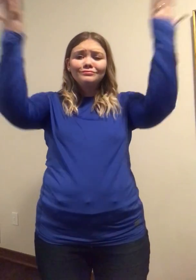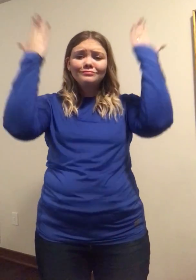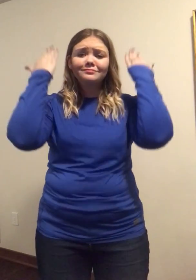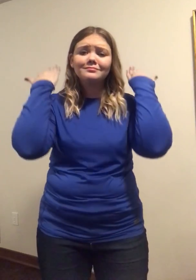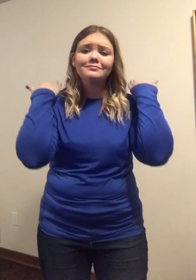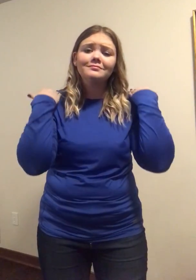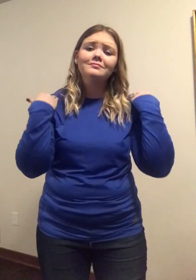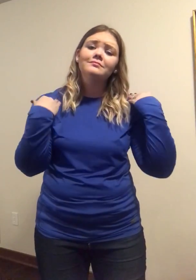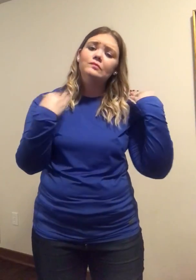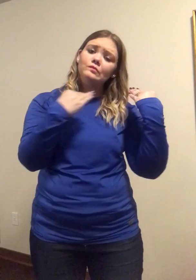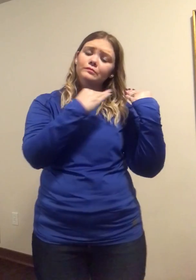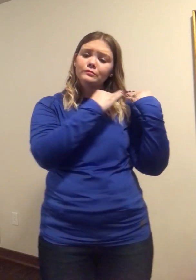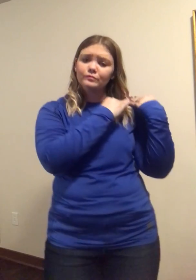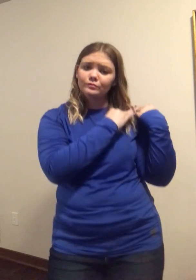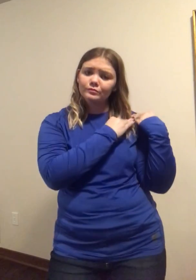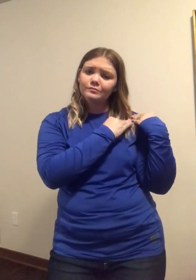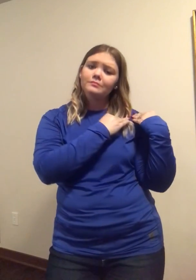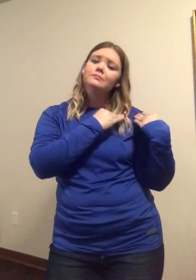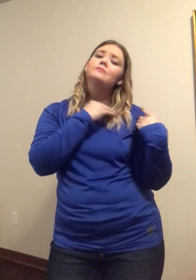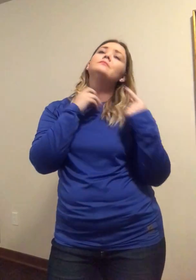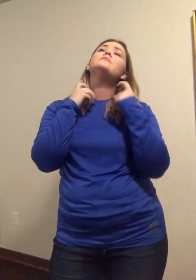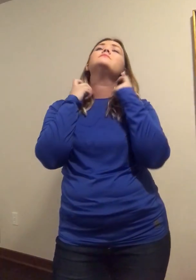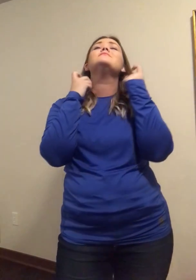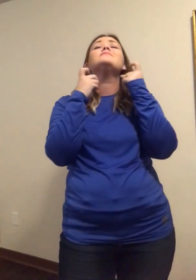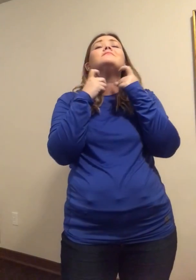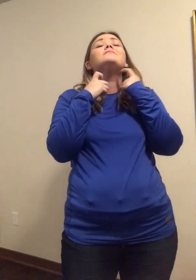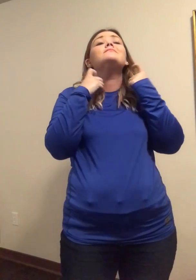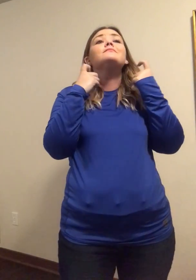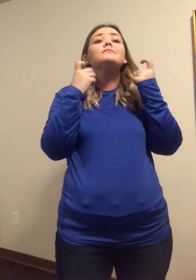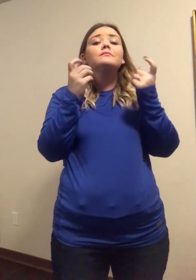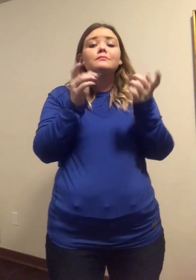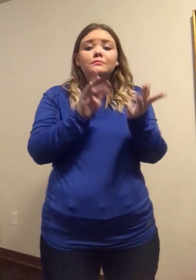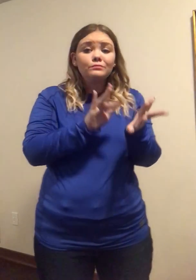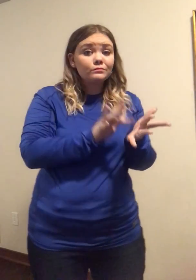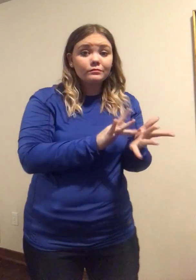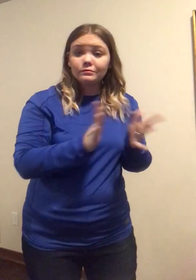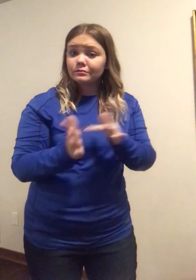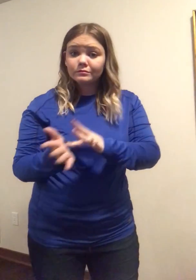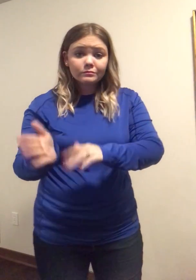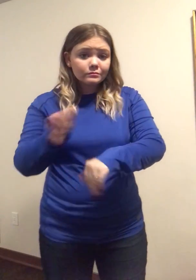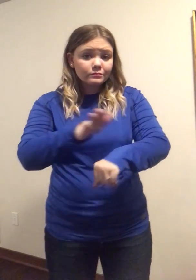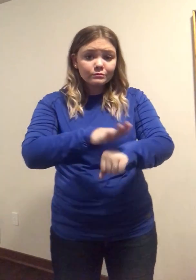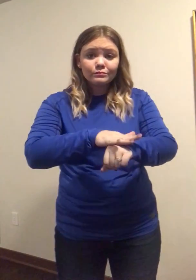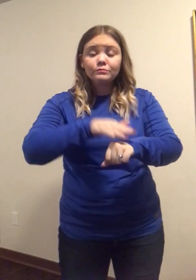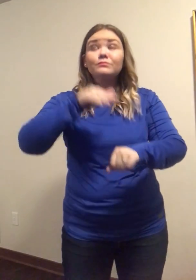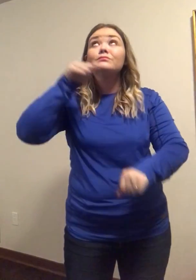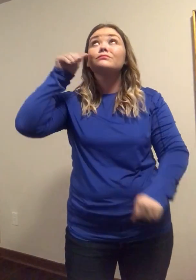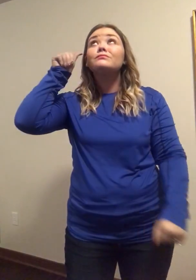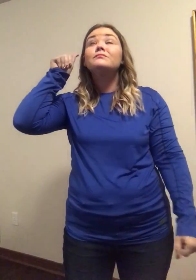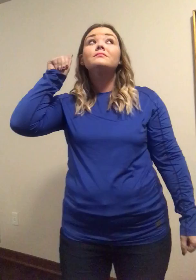Overwhelmed by the weight of your sin? Jesus is calling.